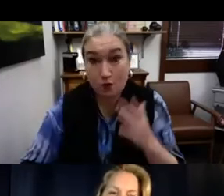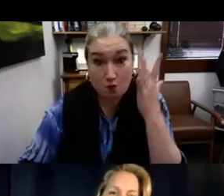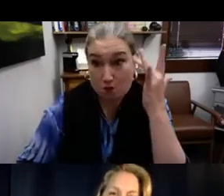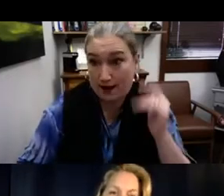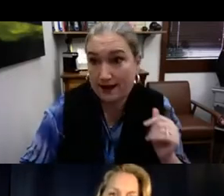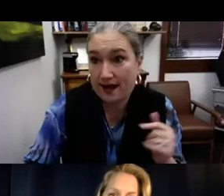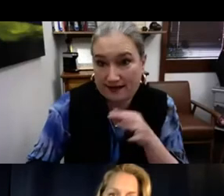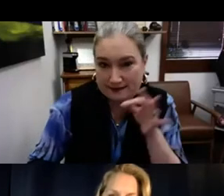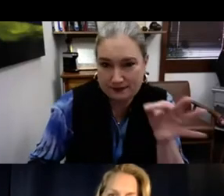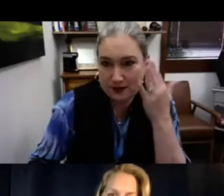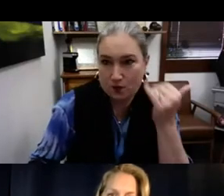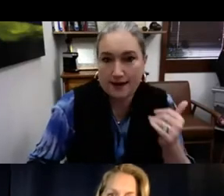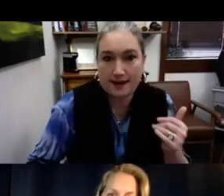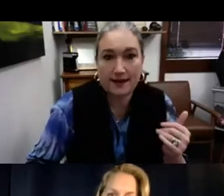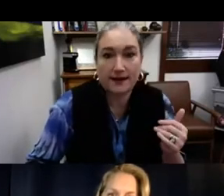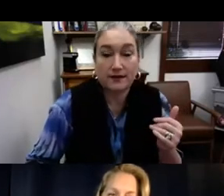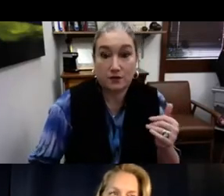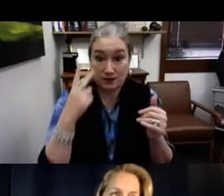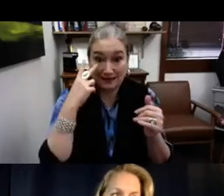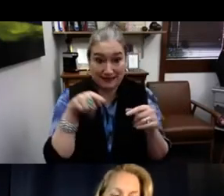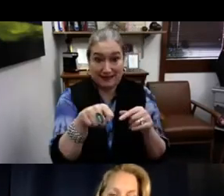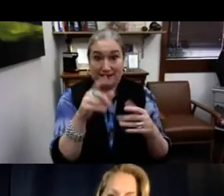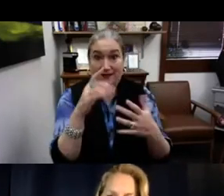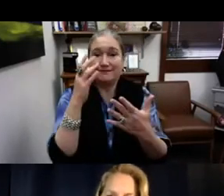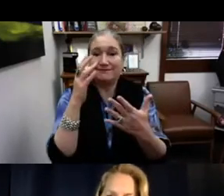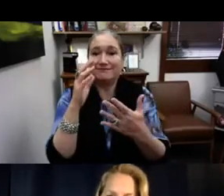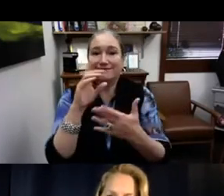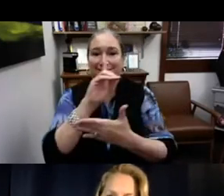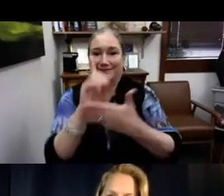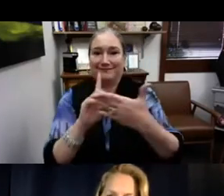Community Cultural Wealth. And let me explain why.